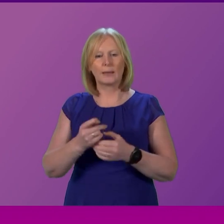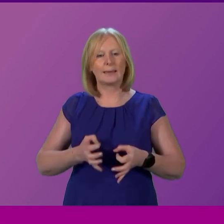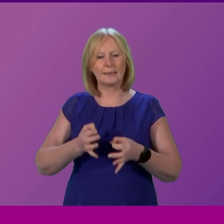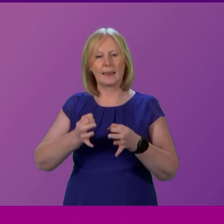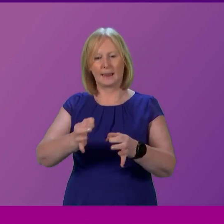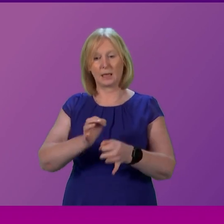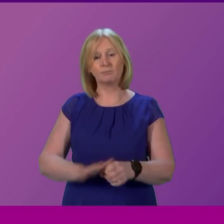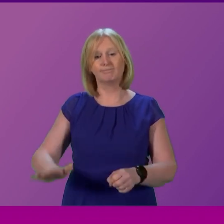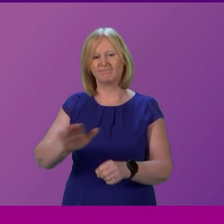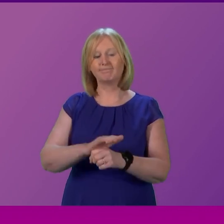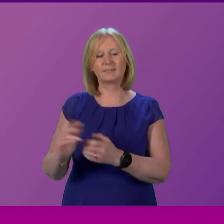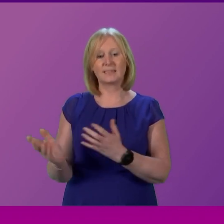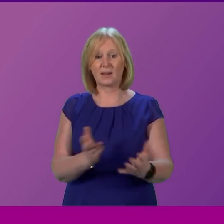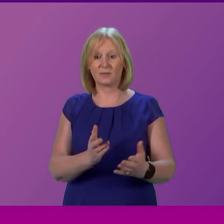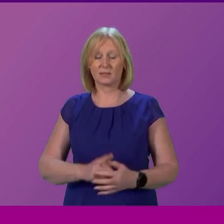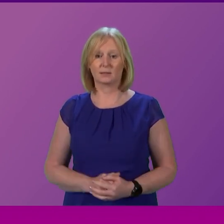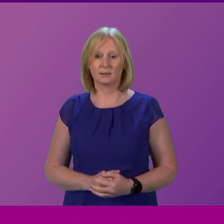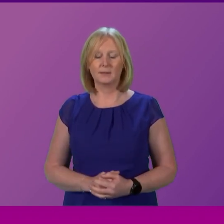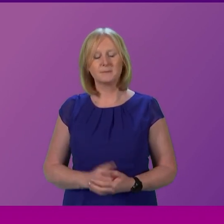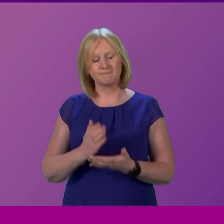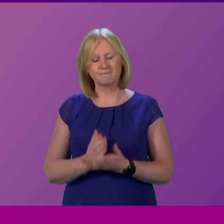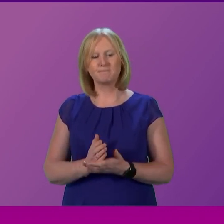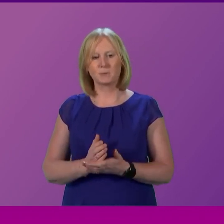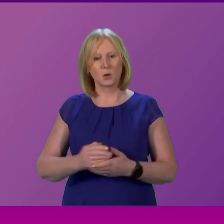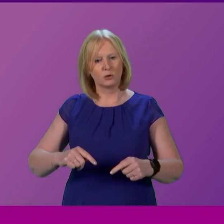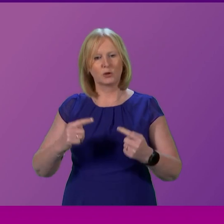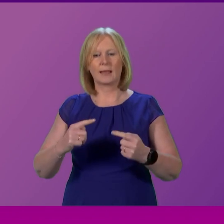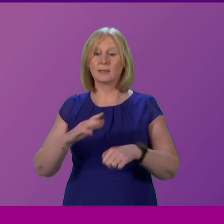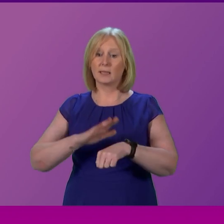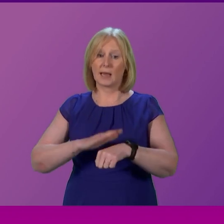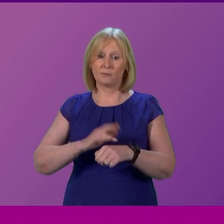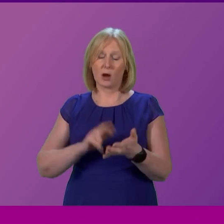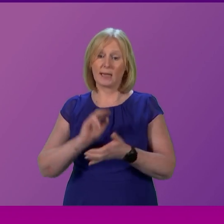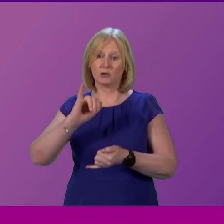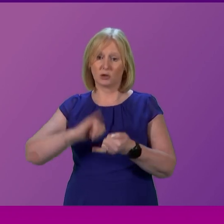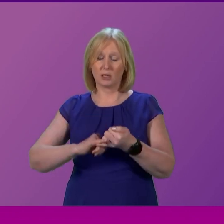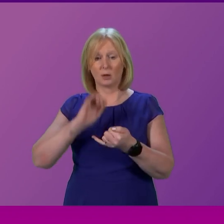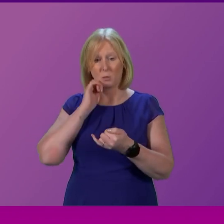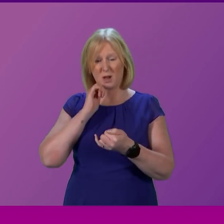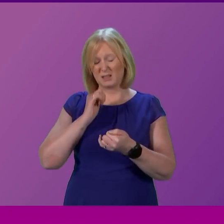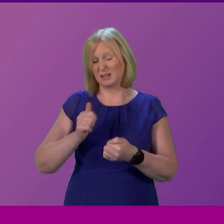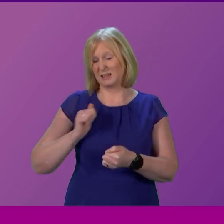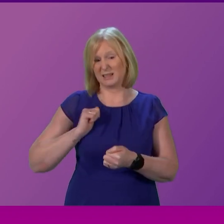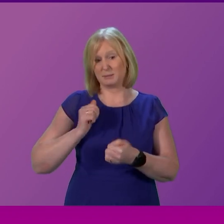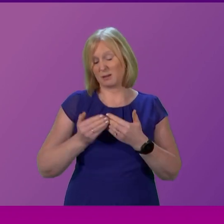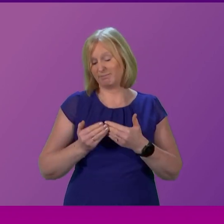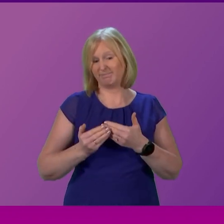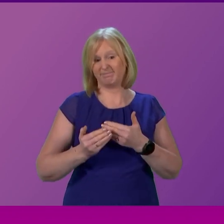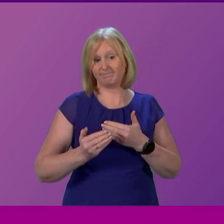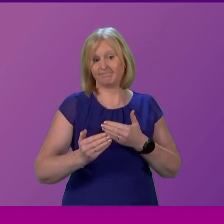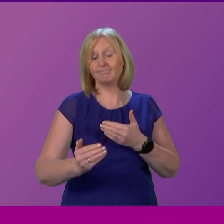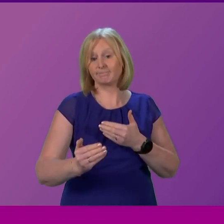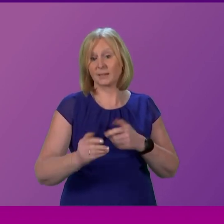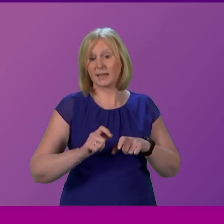service. This especially challenging time for the NHS will continue, we suspect, for the coming weeks, and